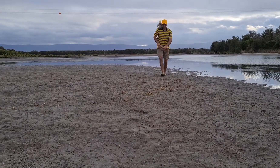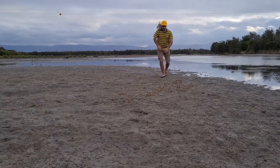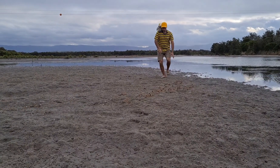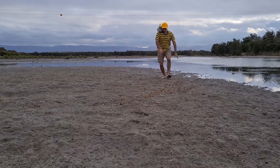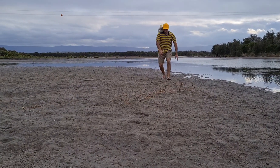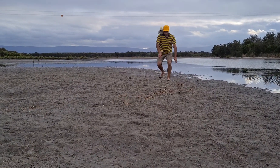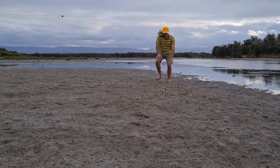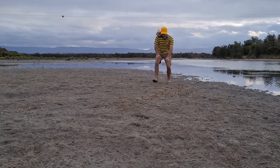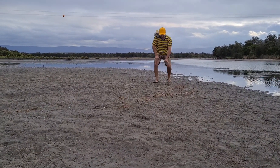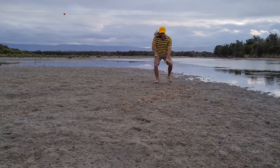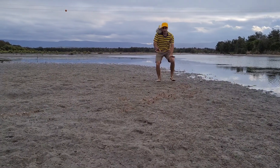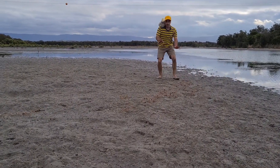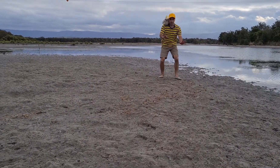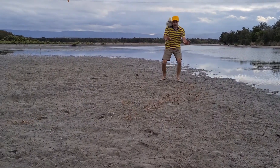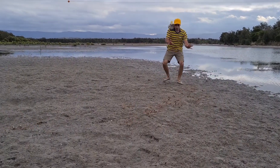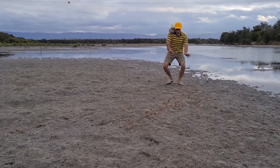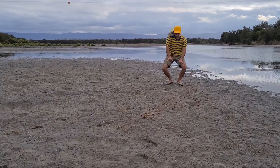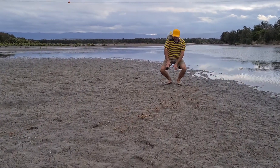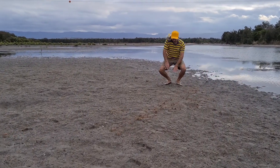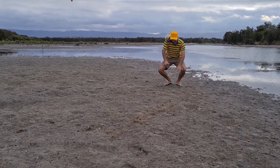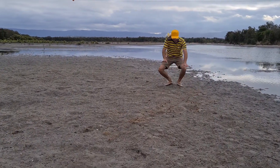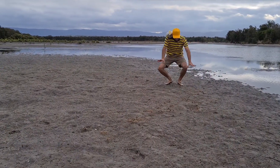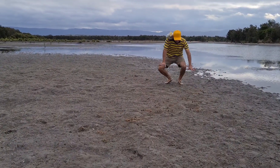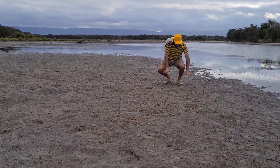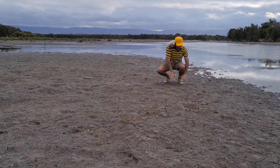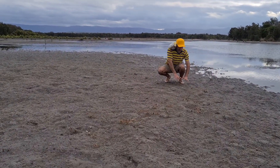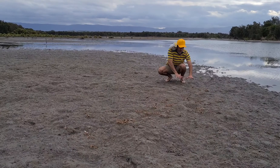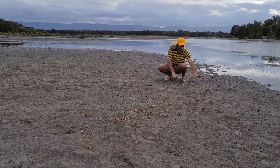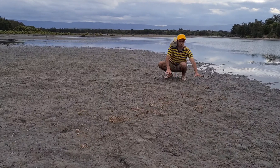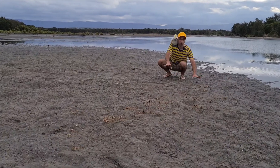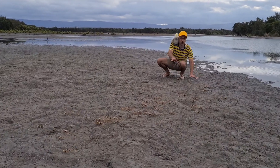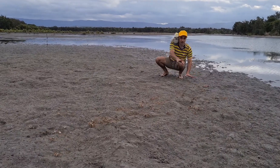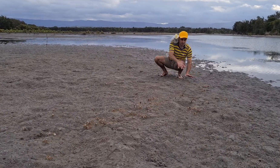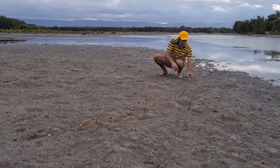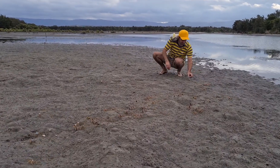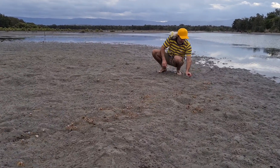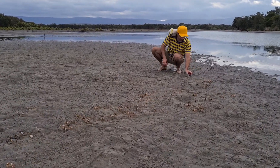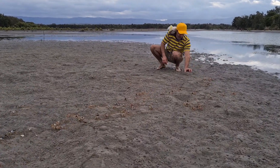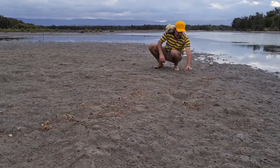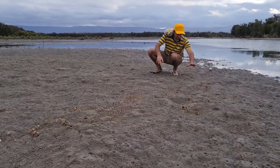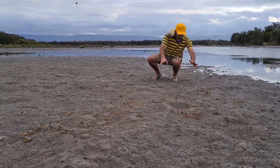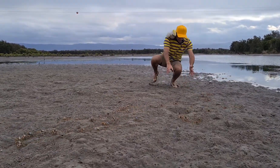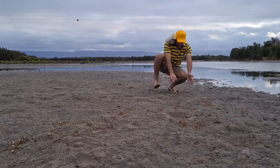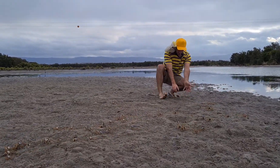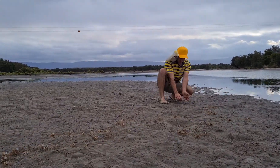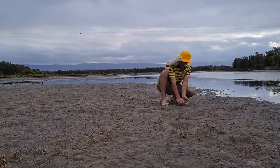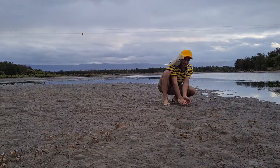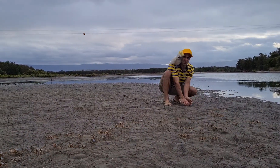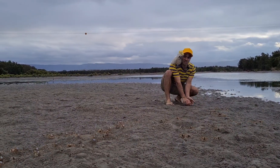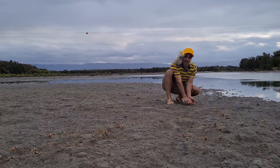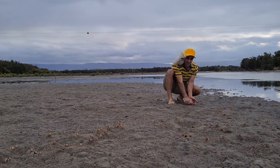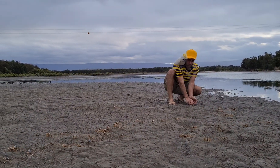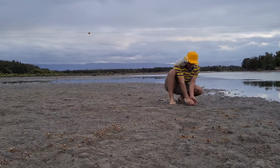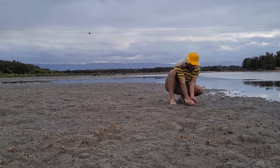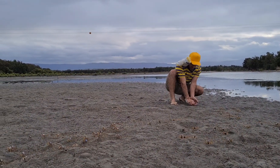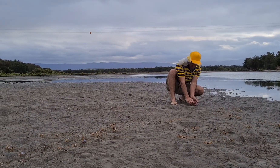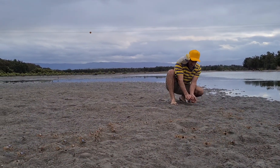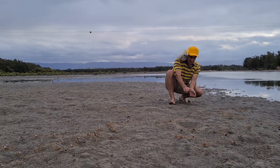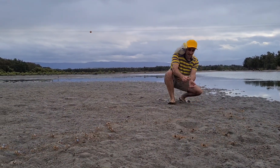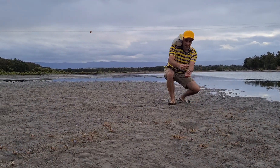Oh, kids. You know what else I love about these soldier crabs? Let's just catch one. Ah,